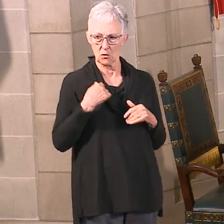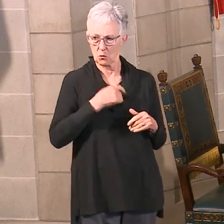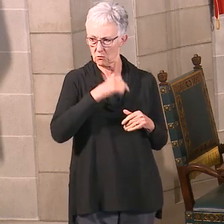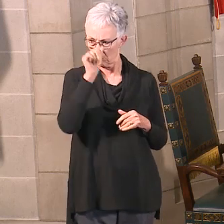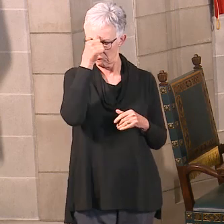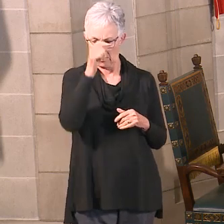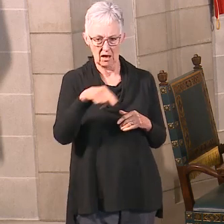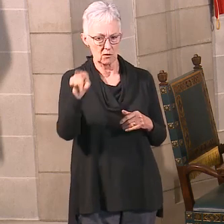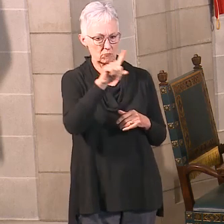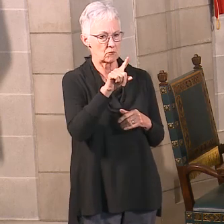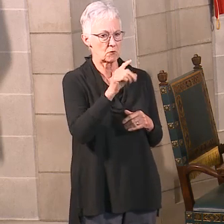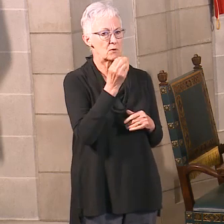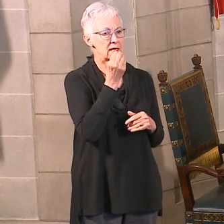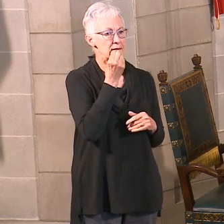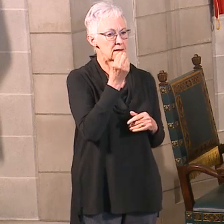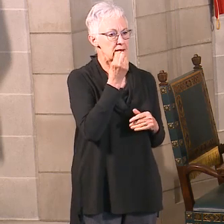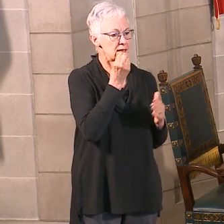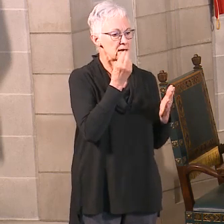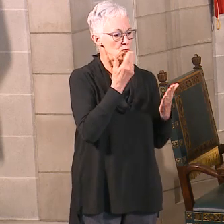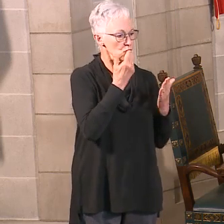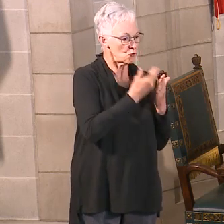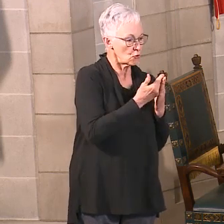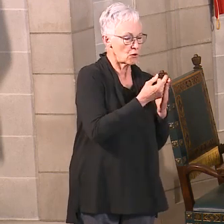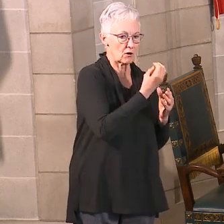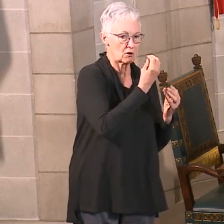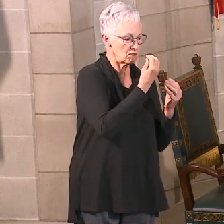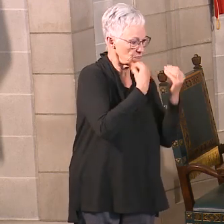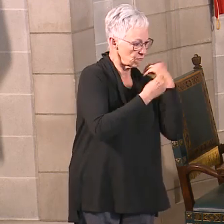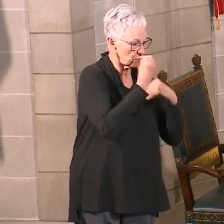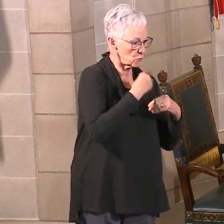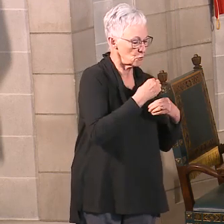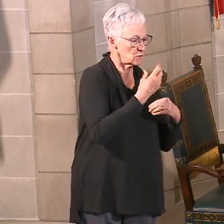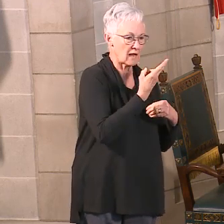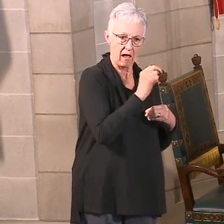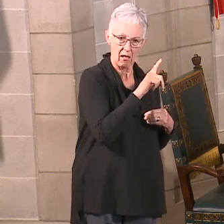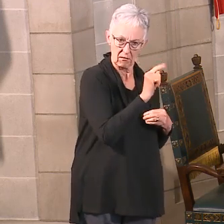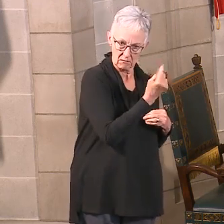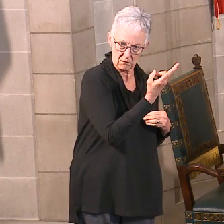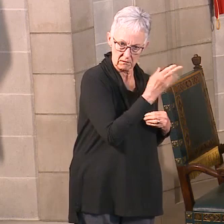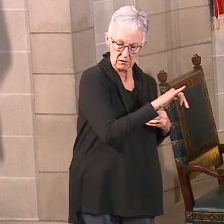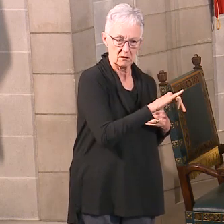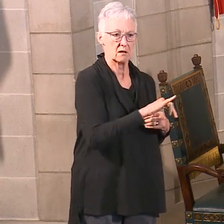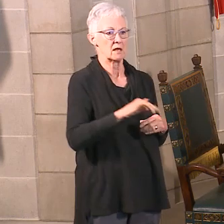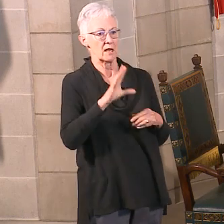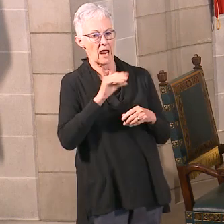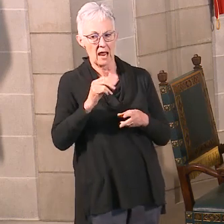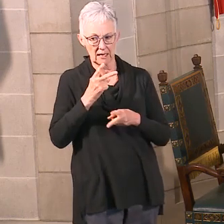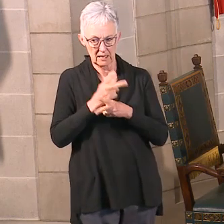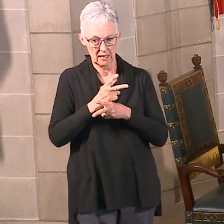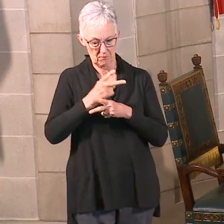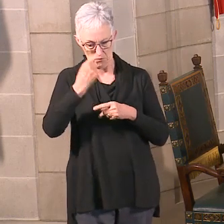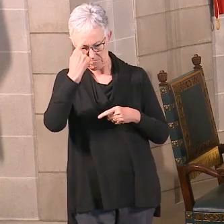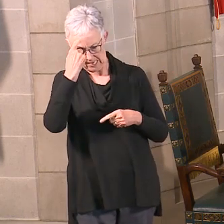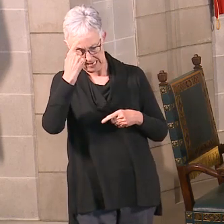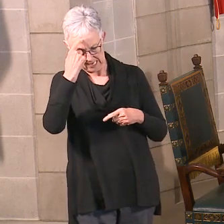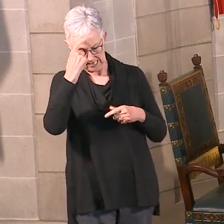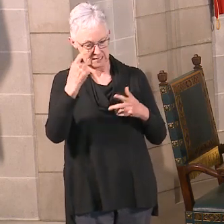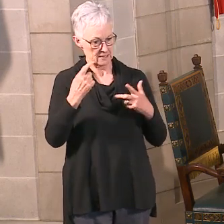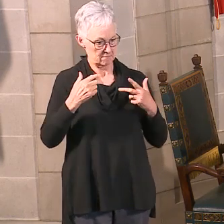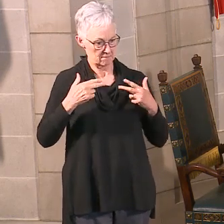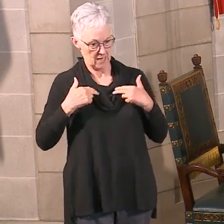done that in many of these updates. But it's also important that we stay connected. Email, phone,